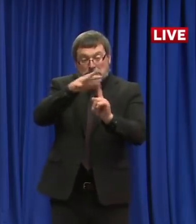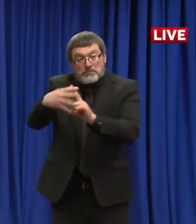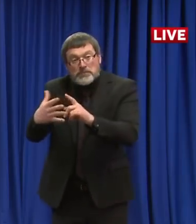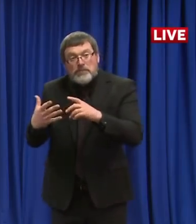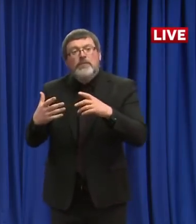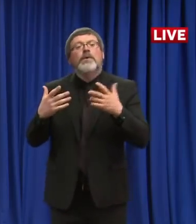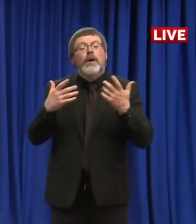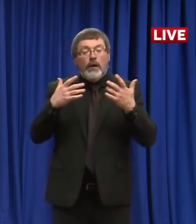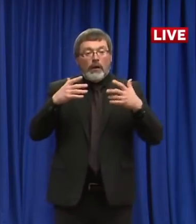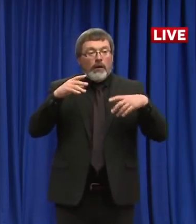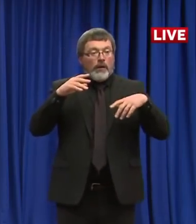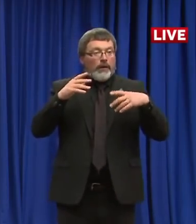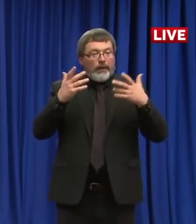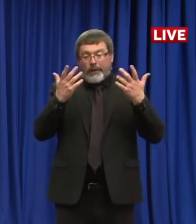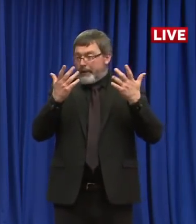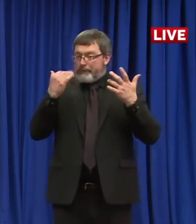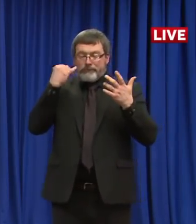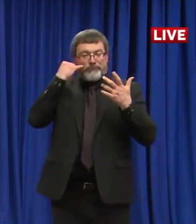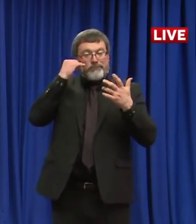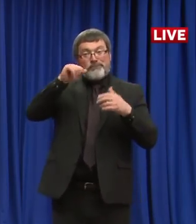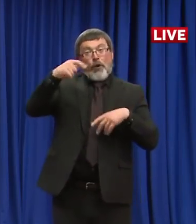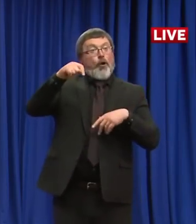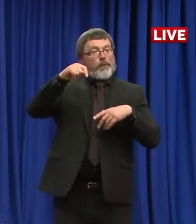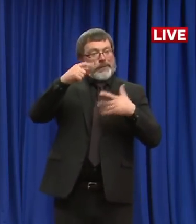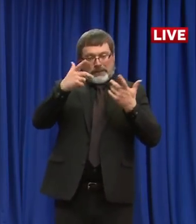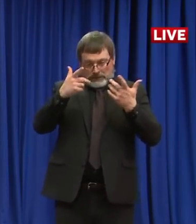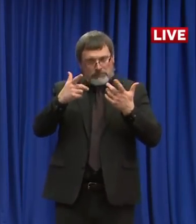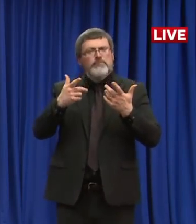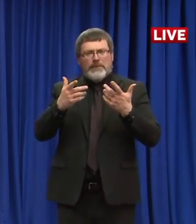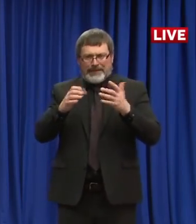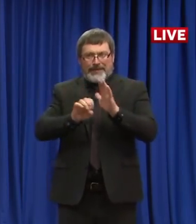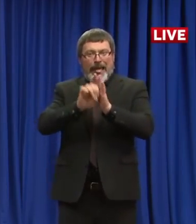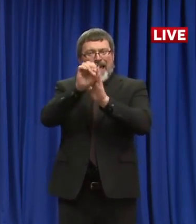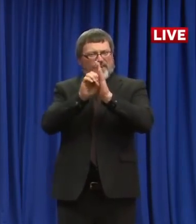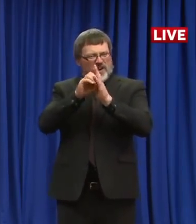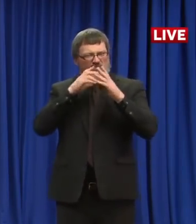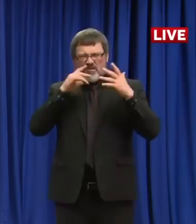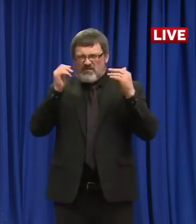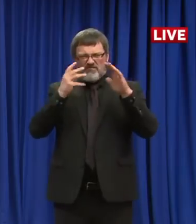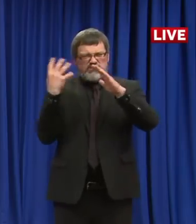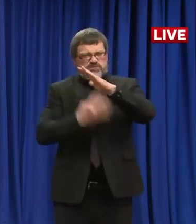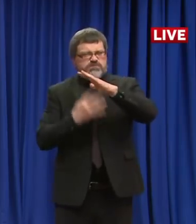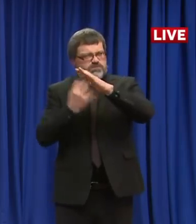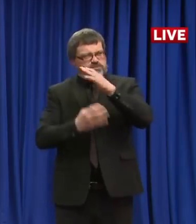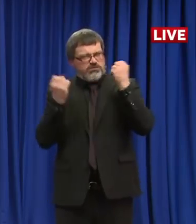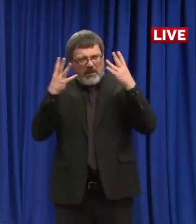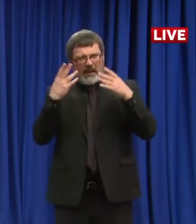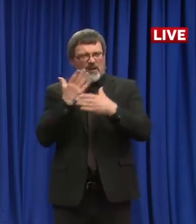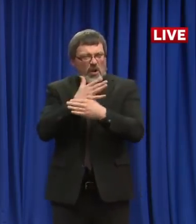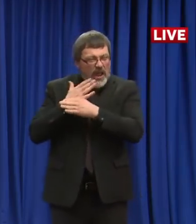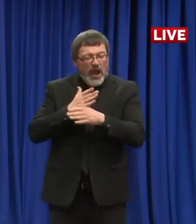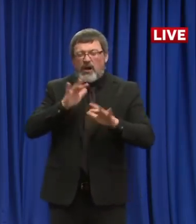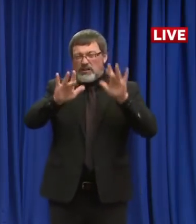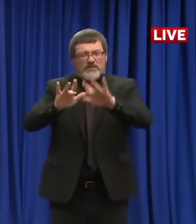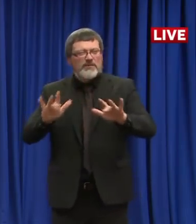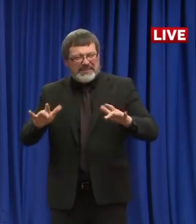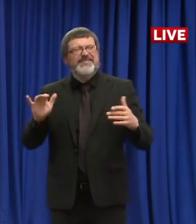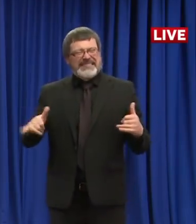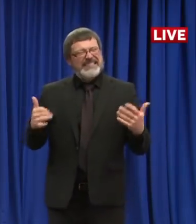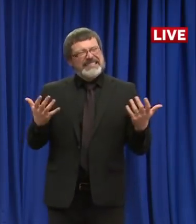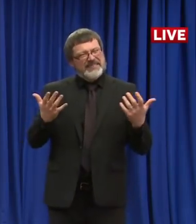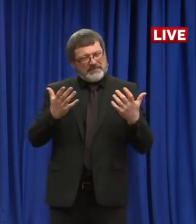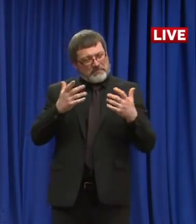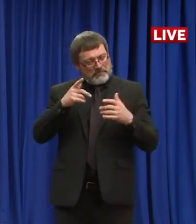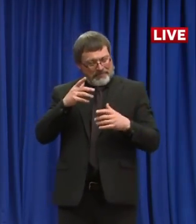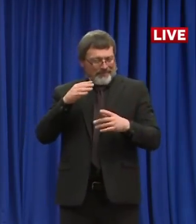sharing elevators every single day, have people in, you know, close confined coffee shops even tighter than we have here. You know, just the everyday